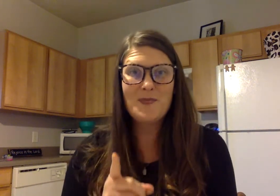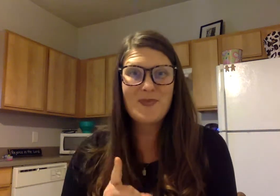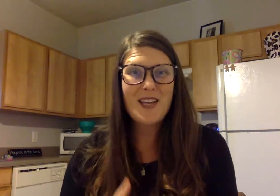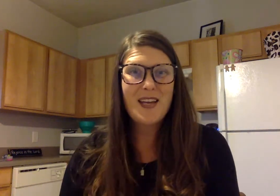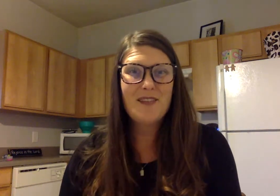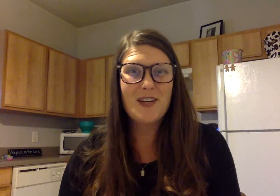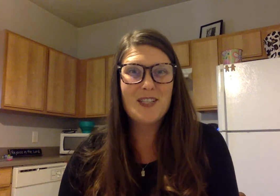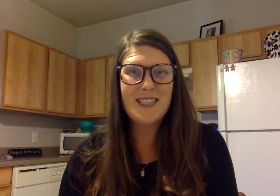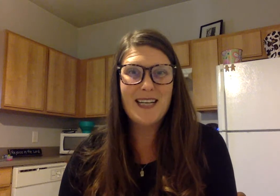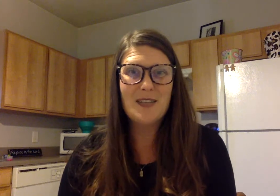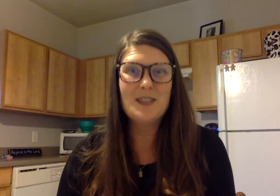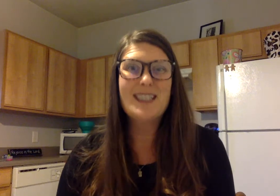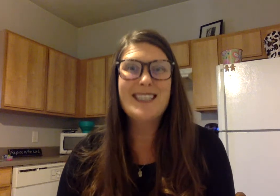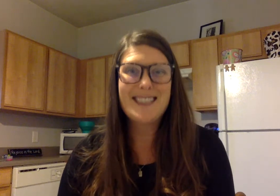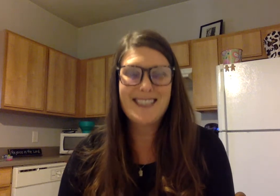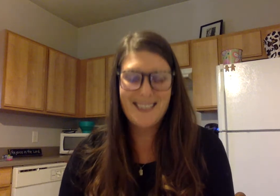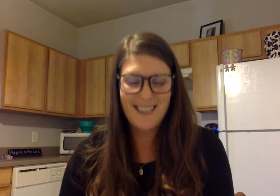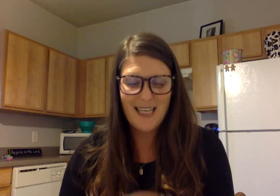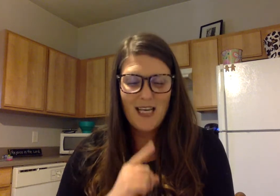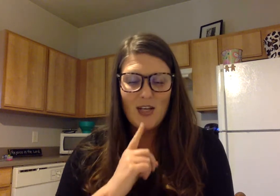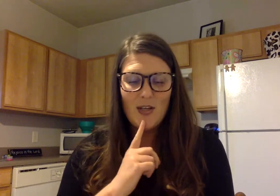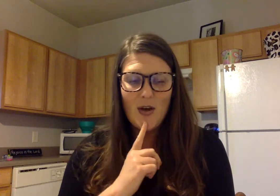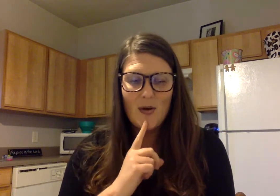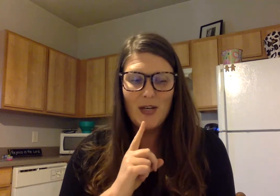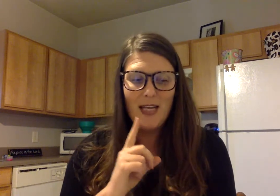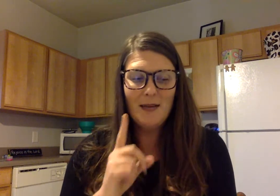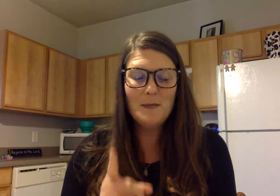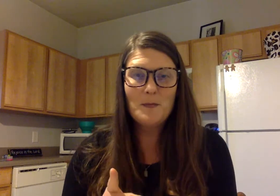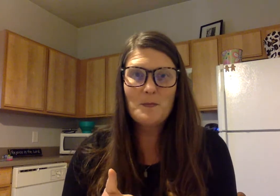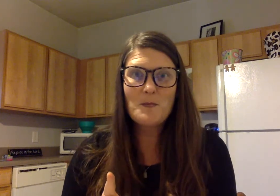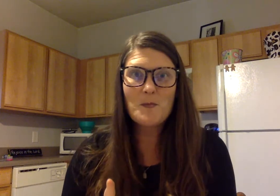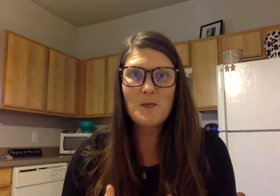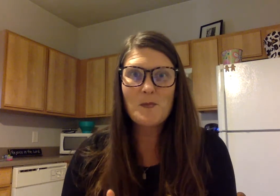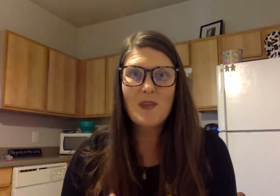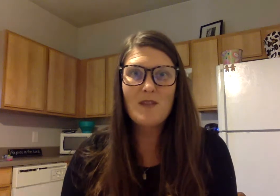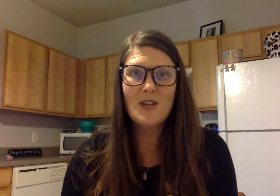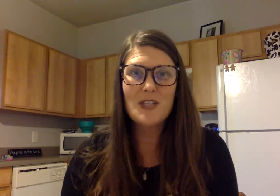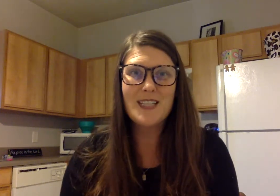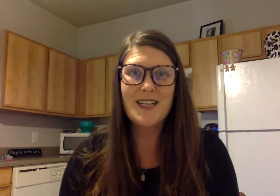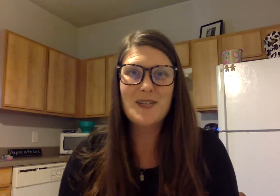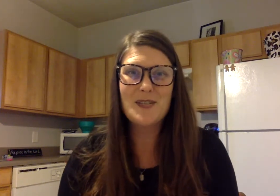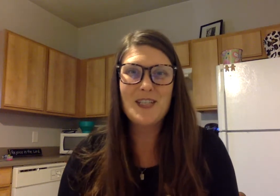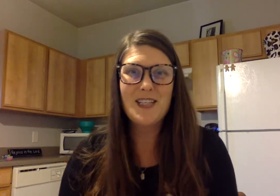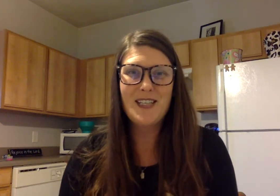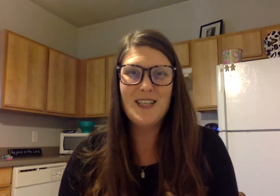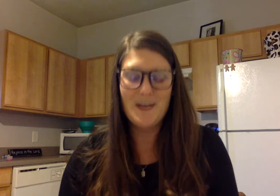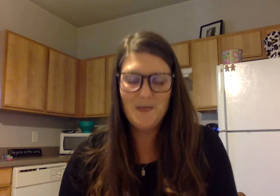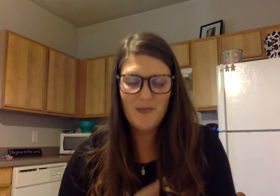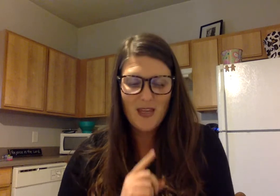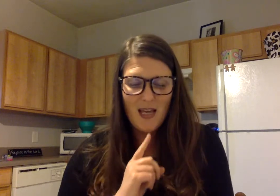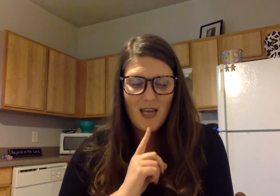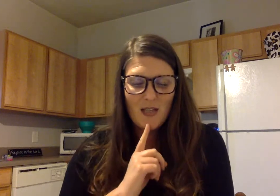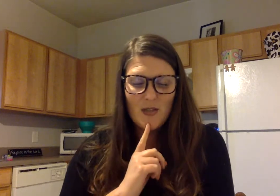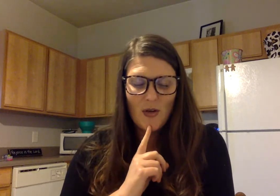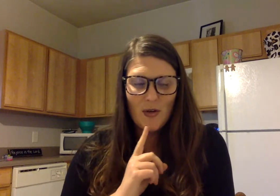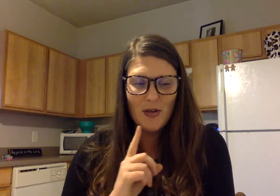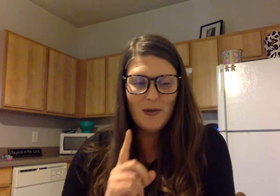first sound yawning first sound yeah daughter